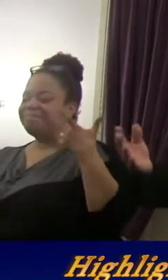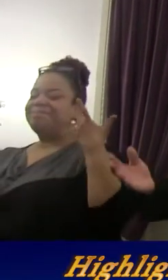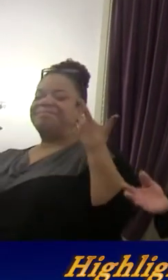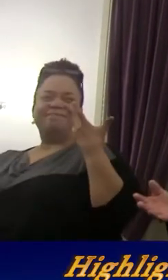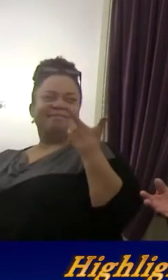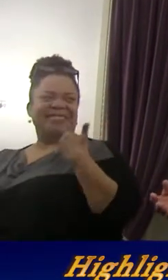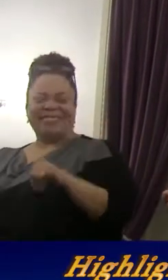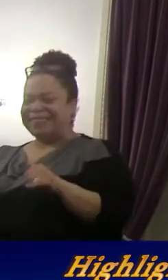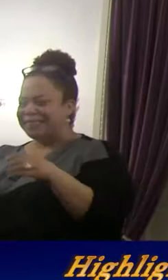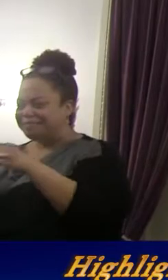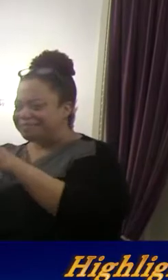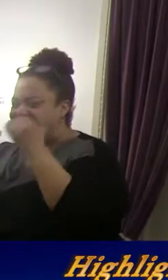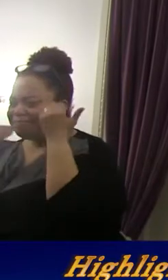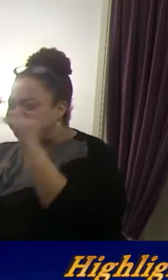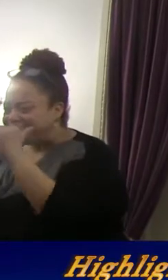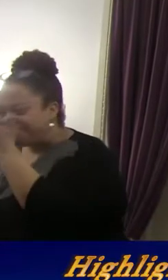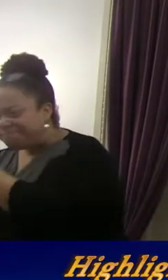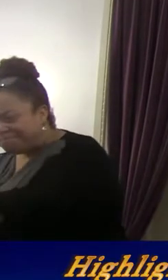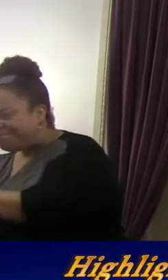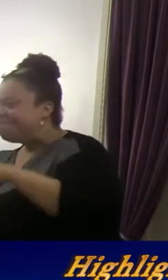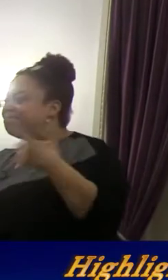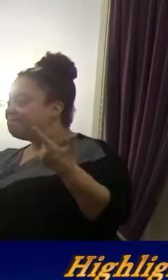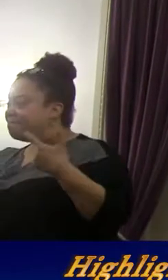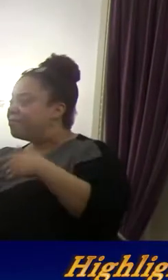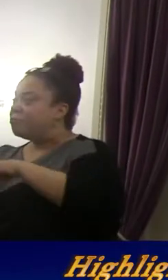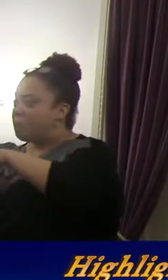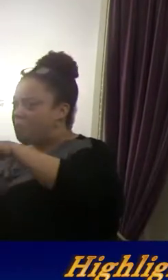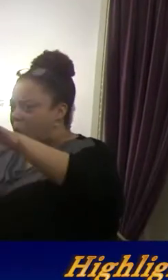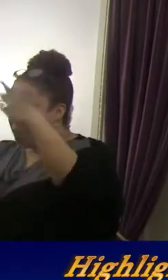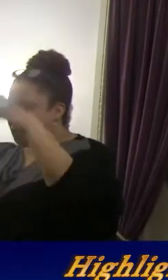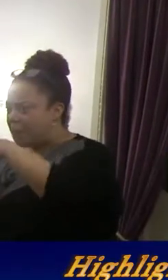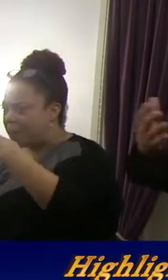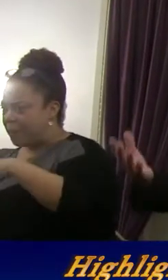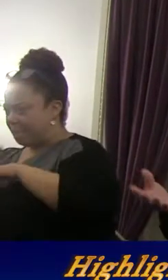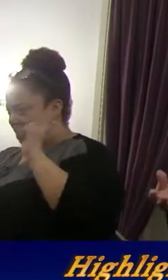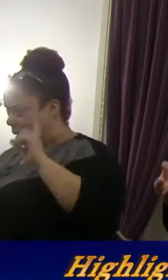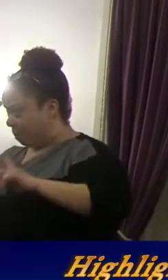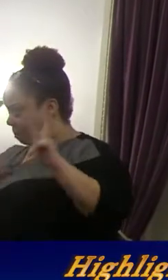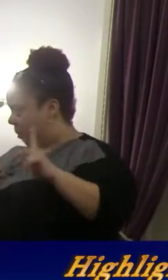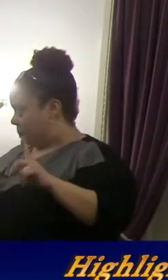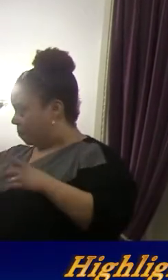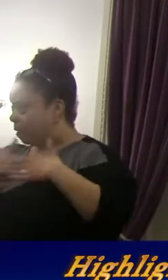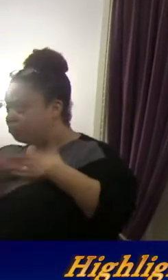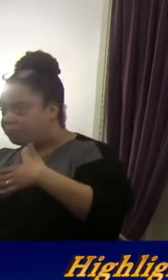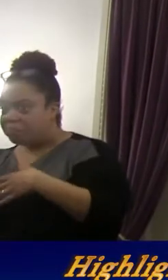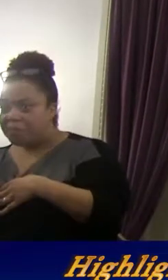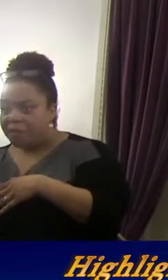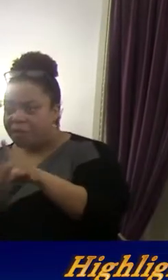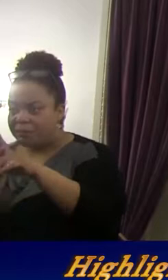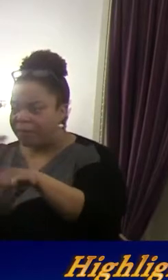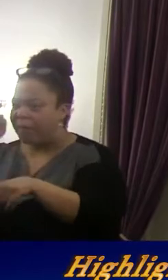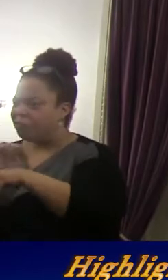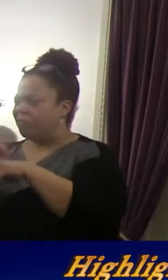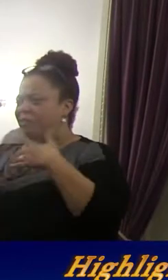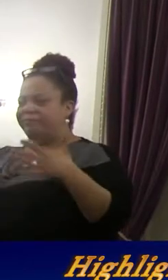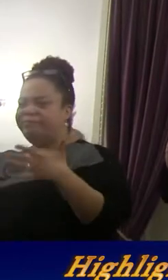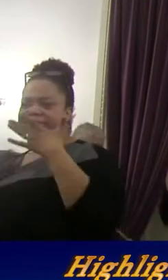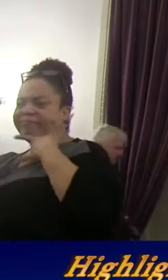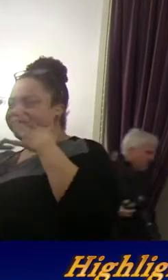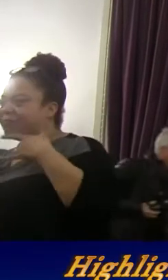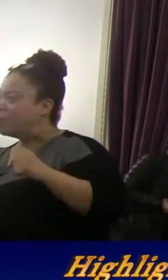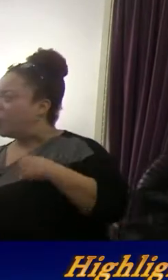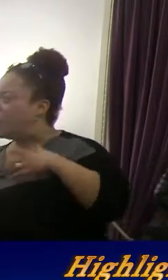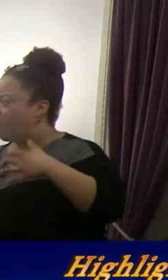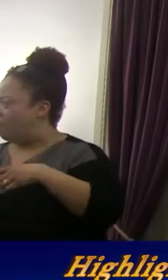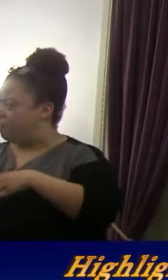lot of open jobs throughout Vermont. We don't have people to fill them. And that's where you come in as well. We want everyone that wants to work,